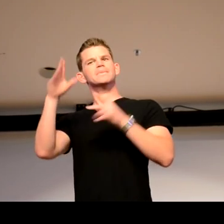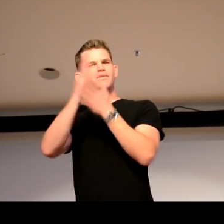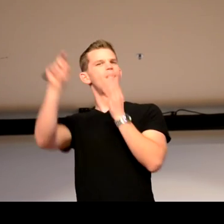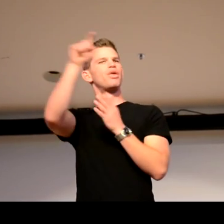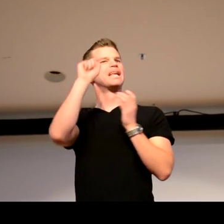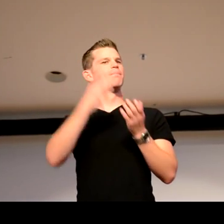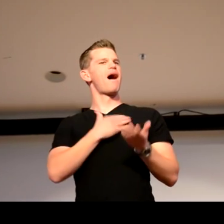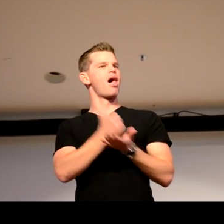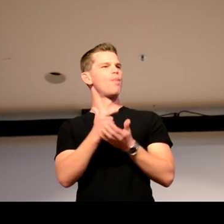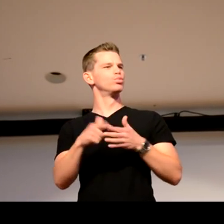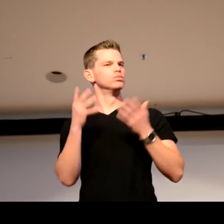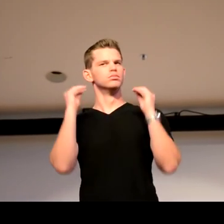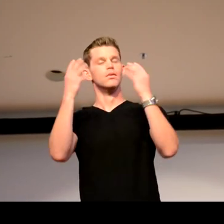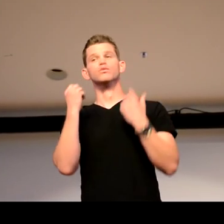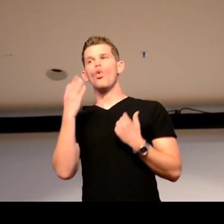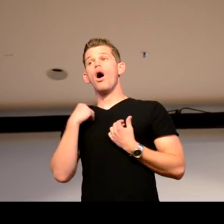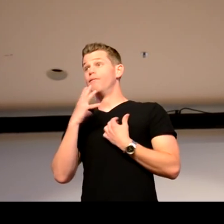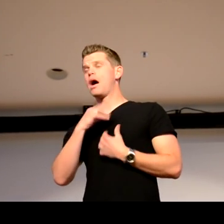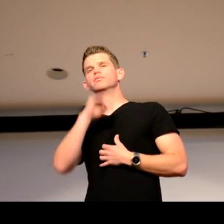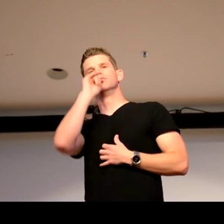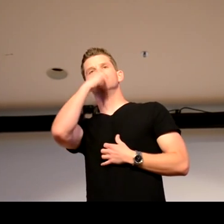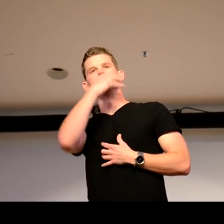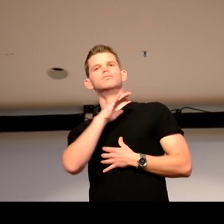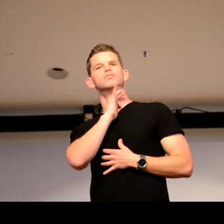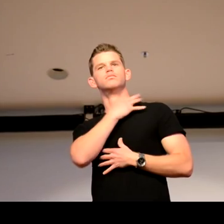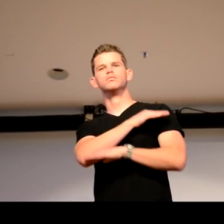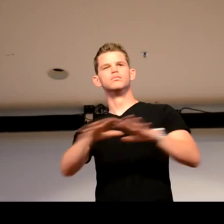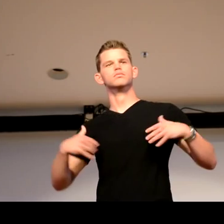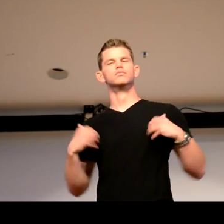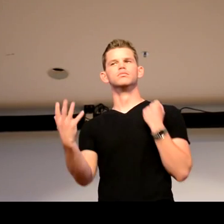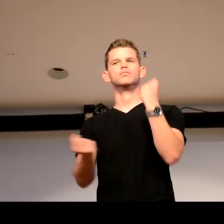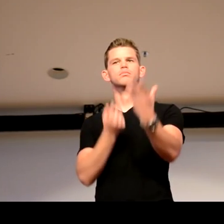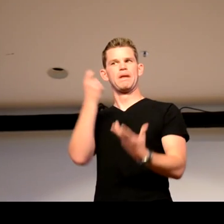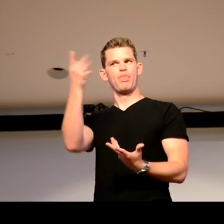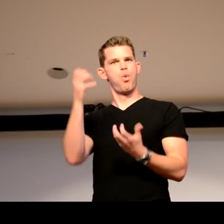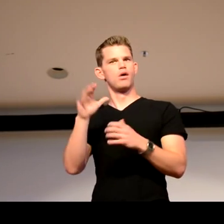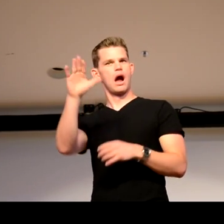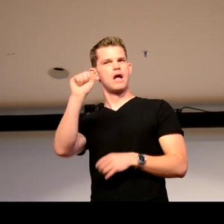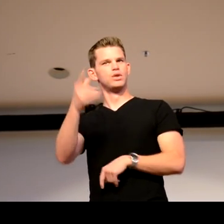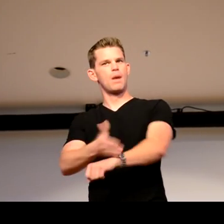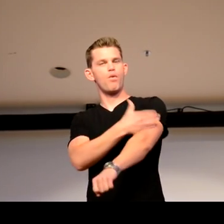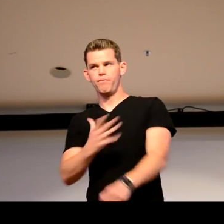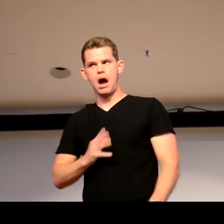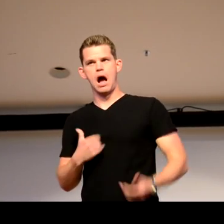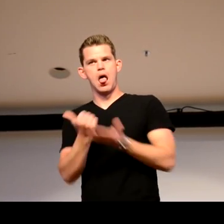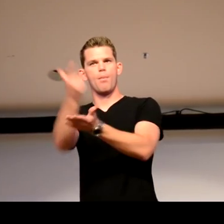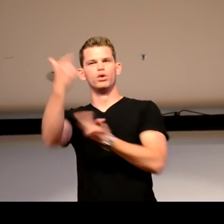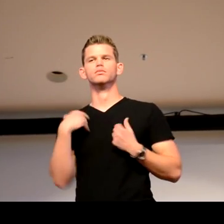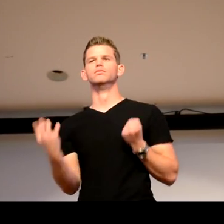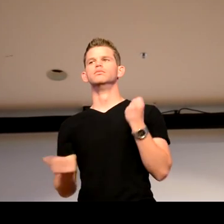and some of them did need some help and so I would just make sure that I didn't use my voice at all so if they